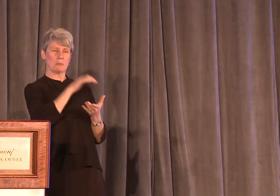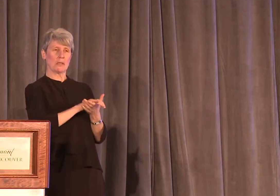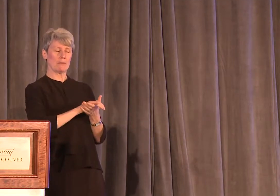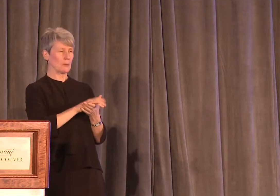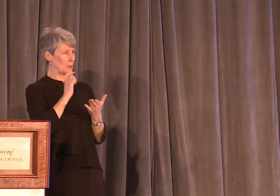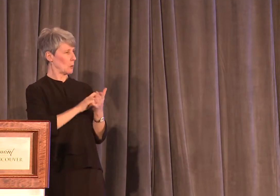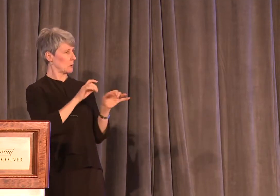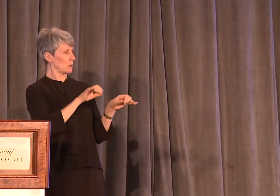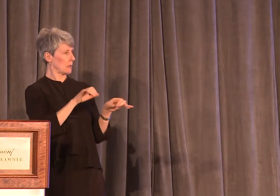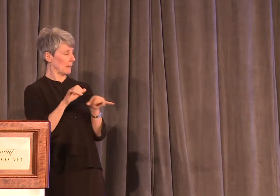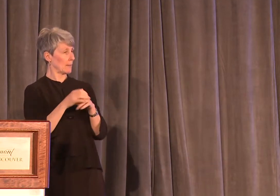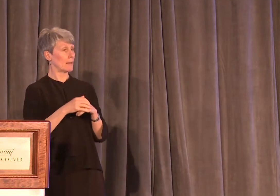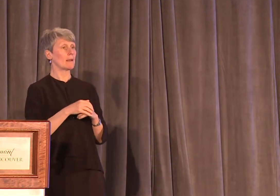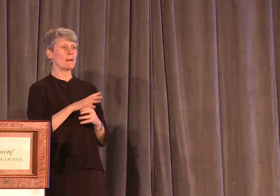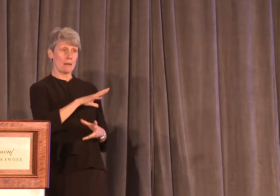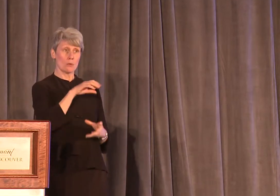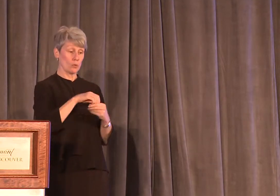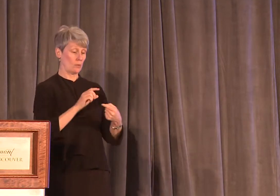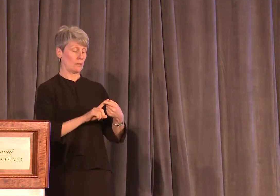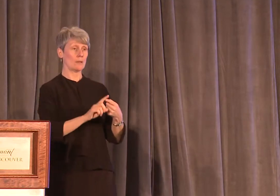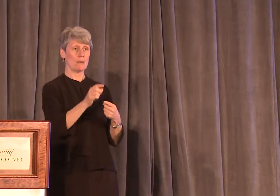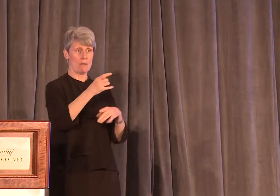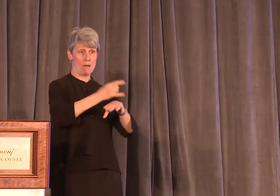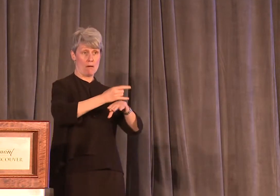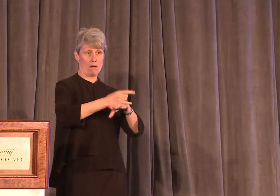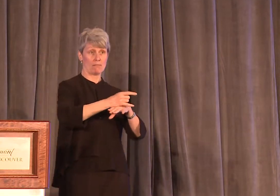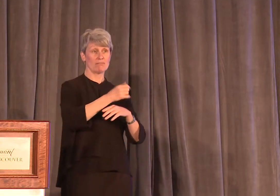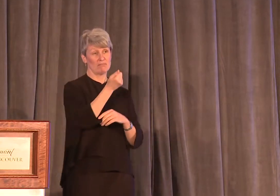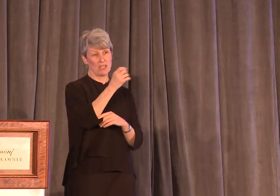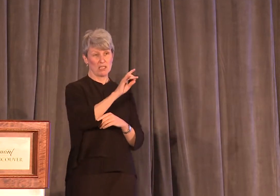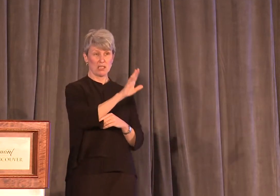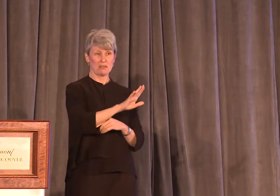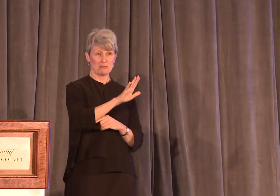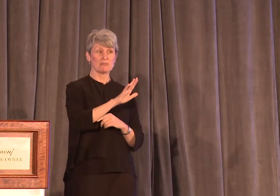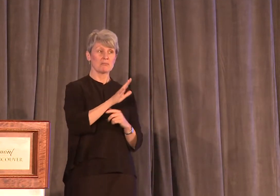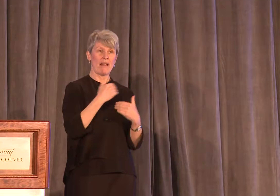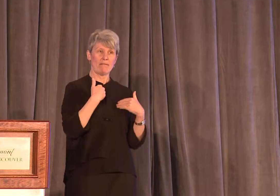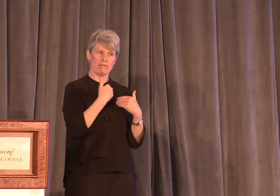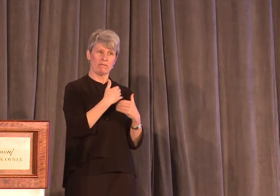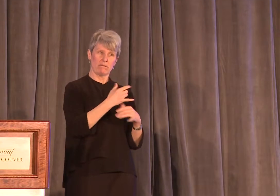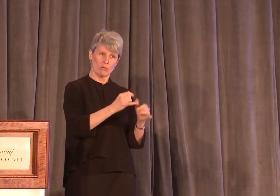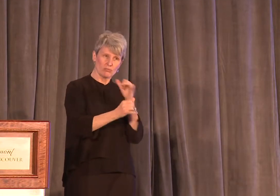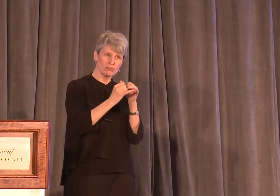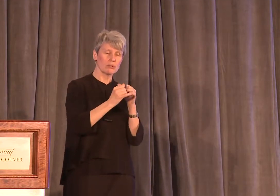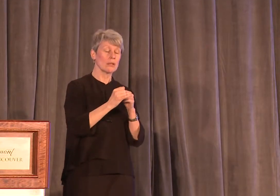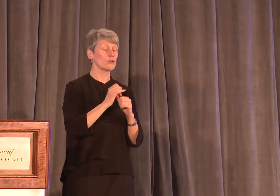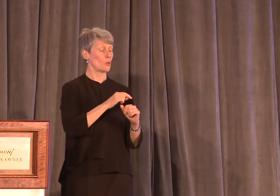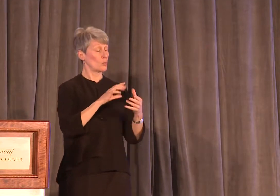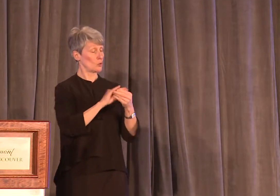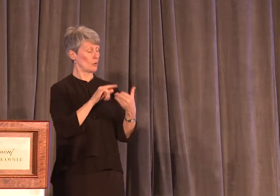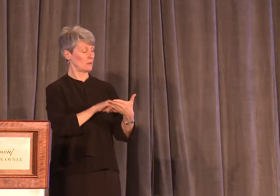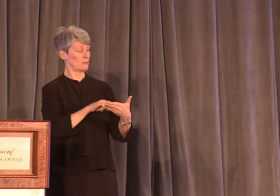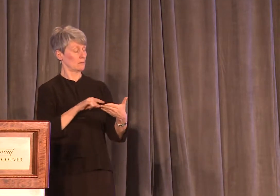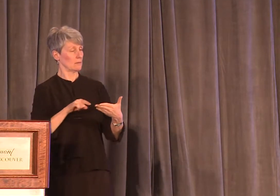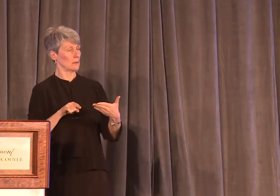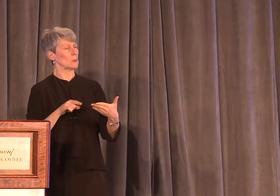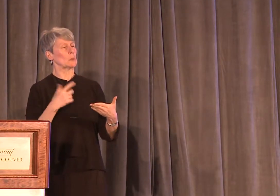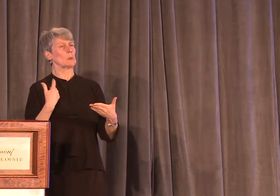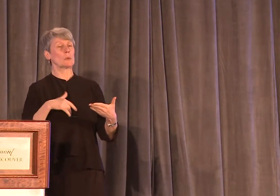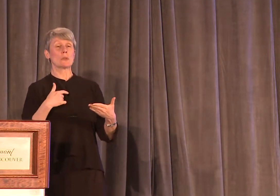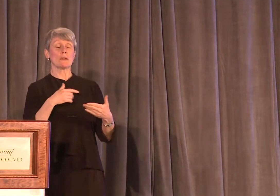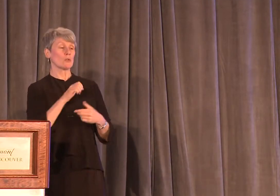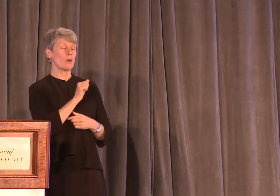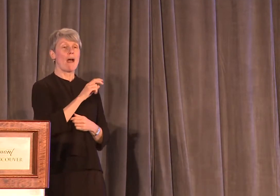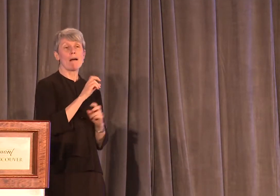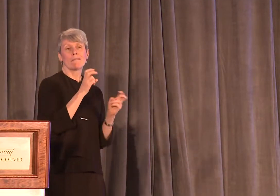18 of them involved alcohol. These stories struck me particularly hard on a personal level, because whenever I interviewed an